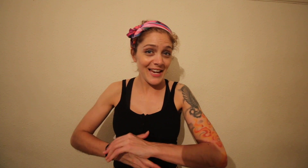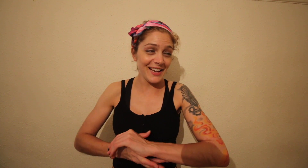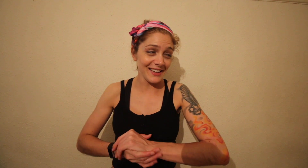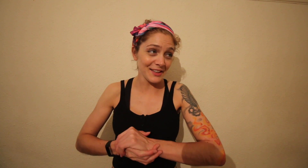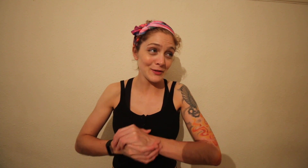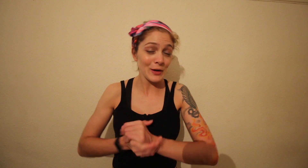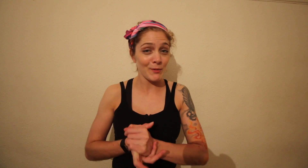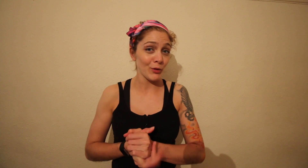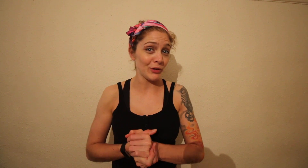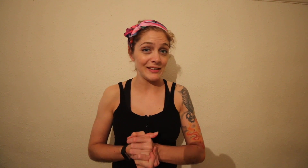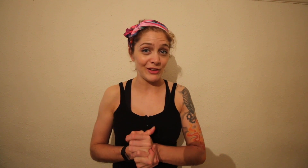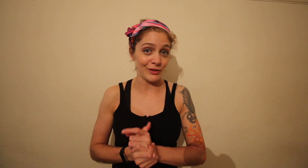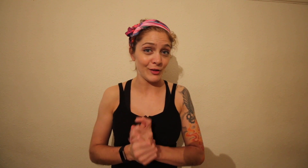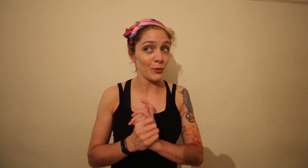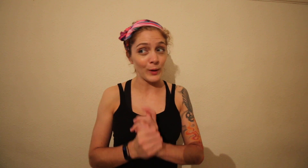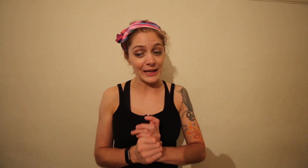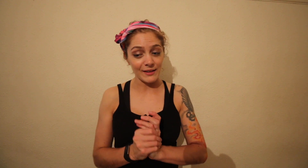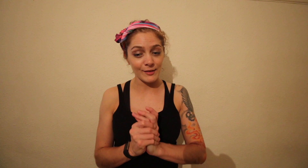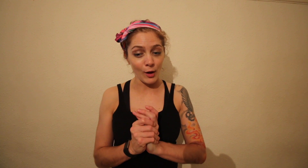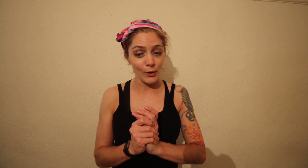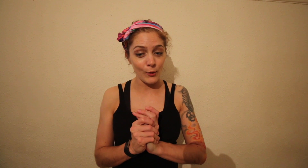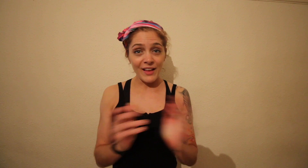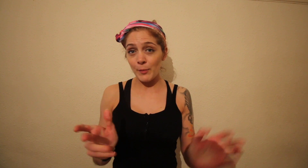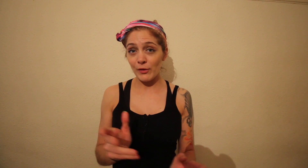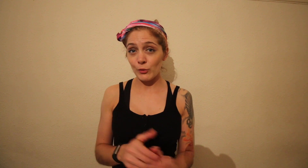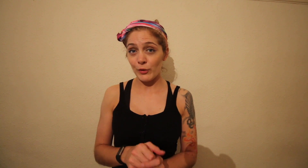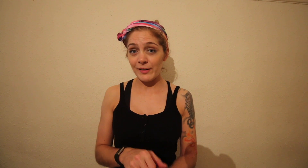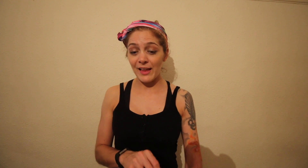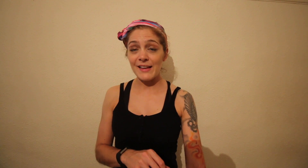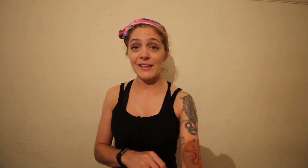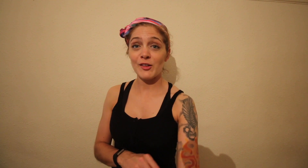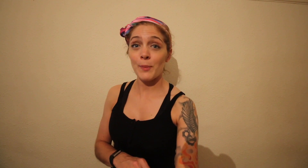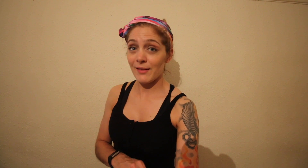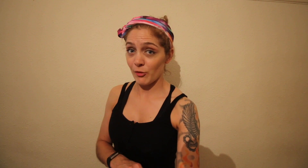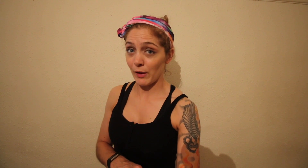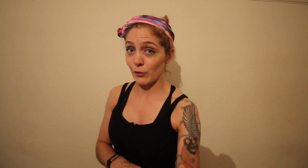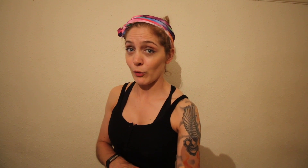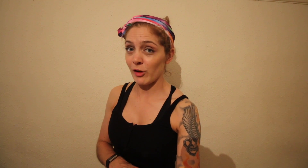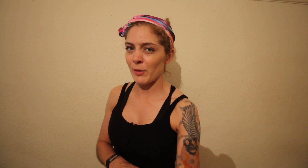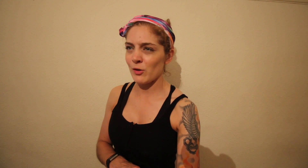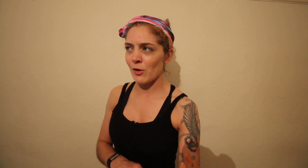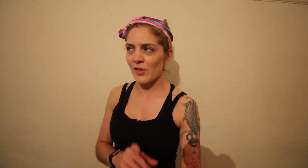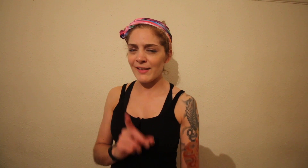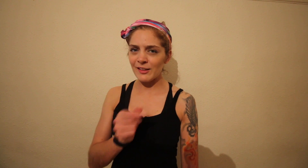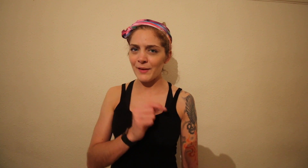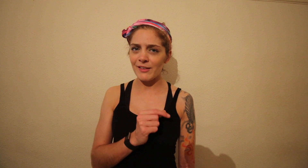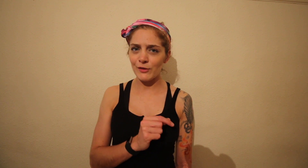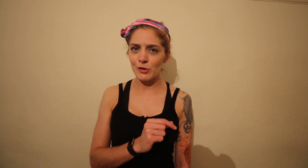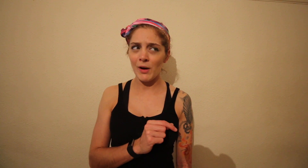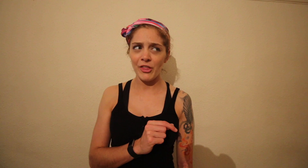and I've got him for three sessions a week. So that's a personal choice, that is an expensive personal choice, but not as expensive as you might